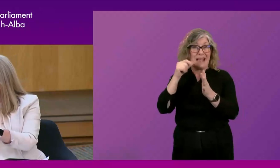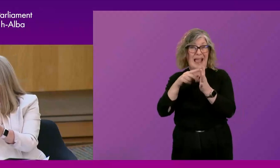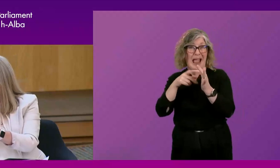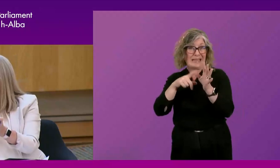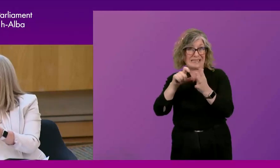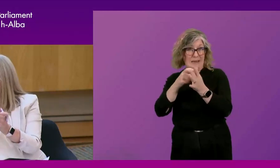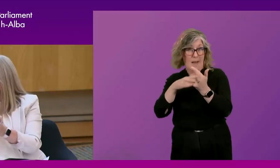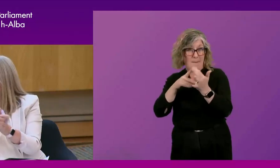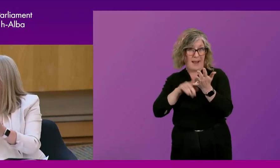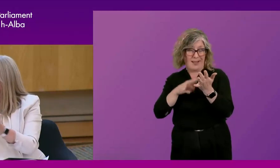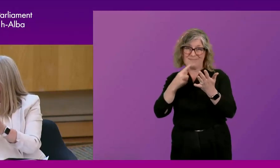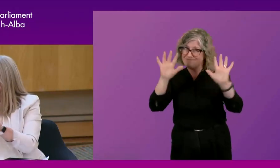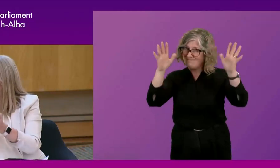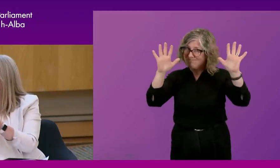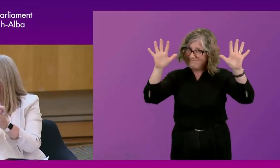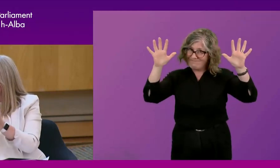thank you to you all.